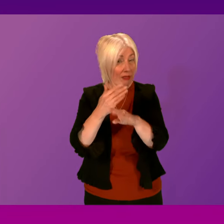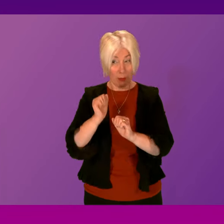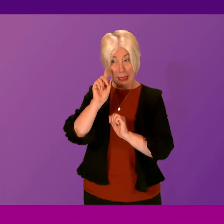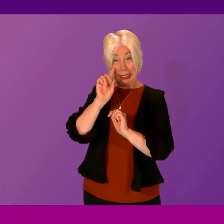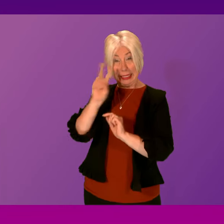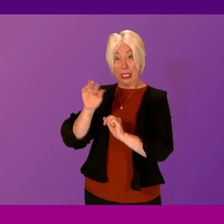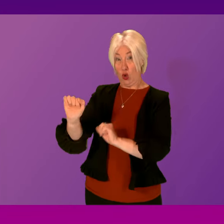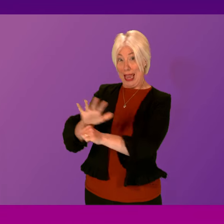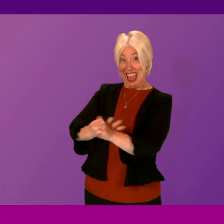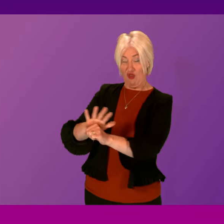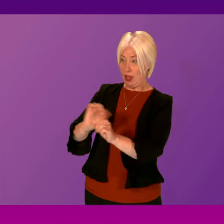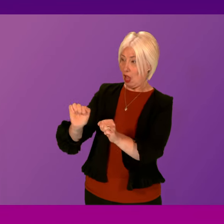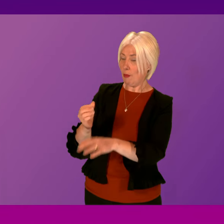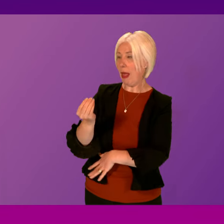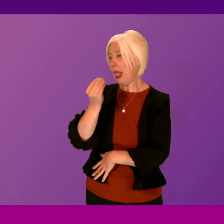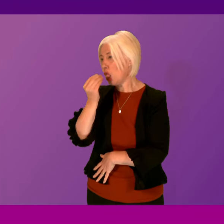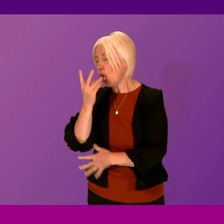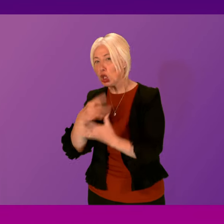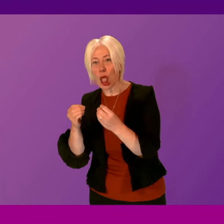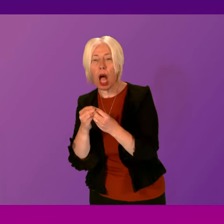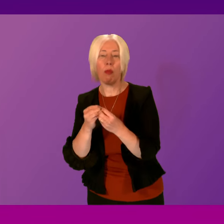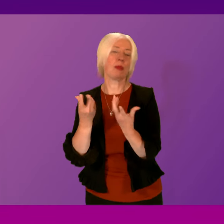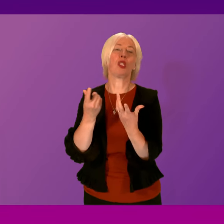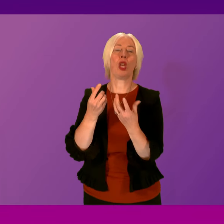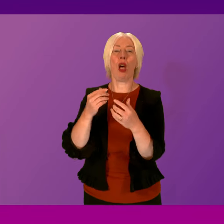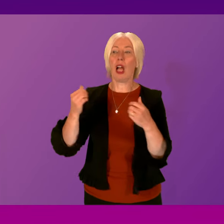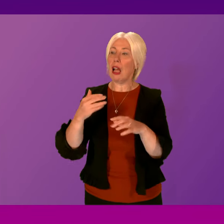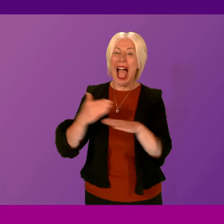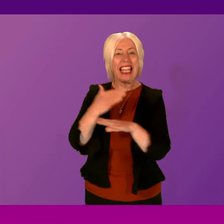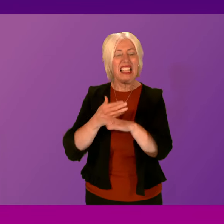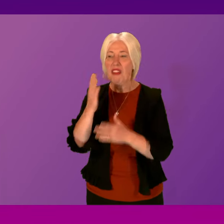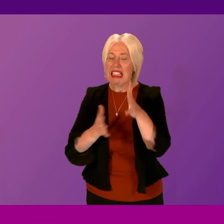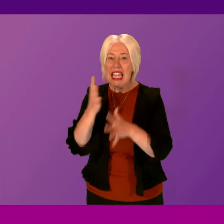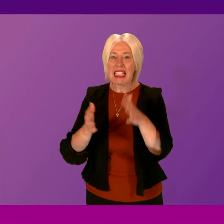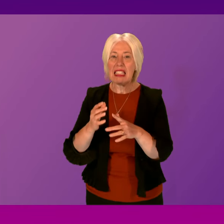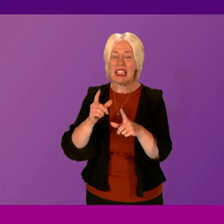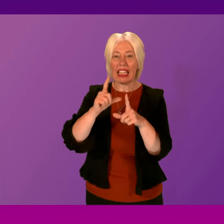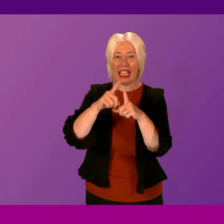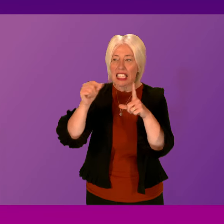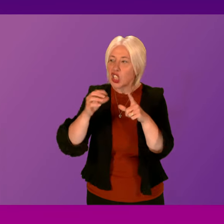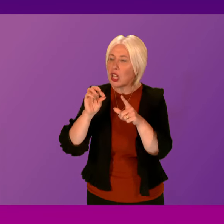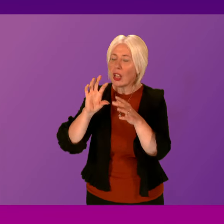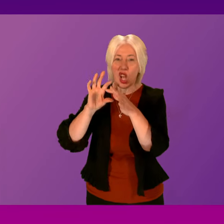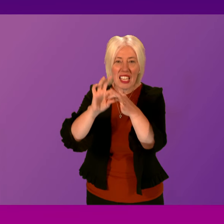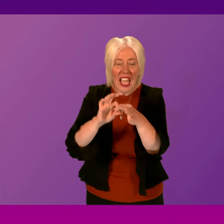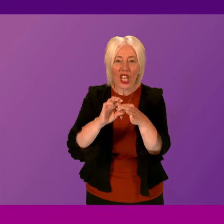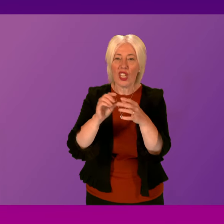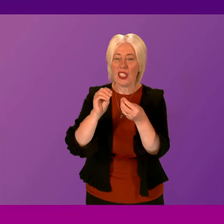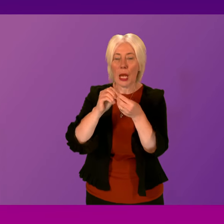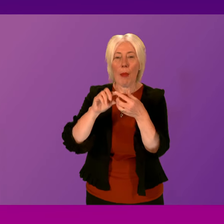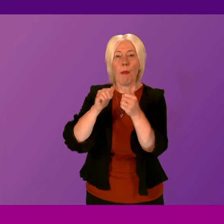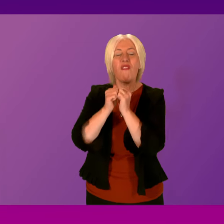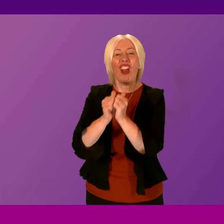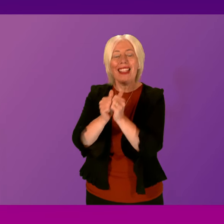constituencies, things like lunch clubs, social group activities, community development, digital connections, creative arts, befriending services.